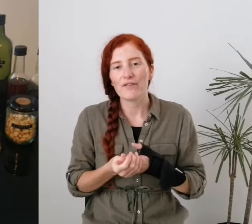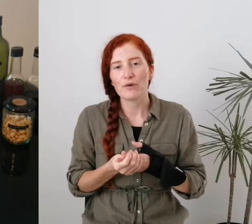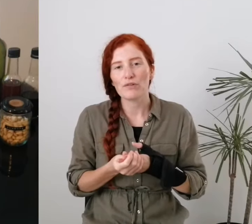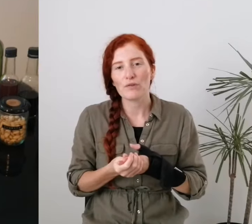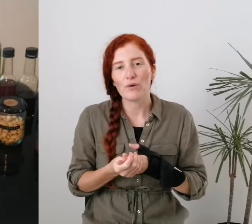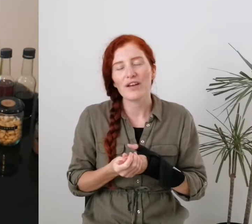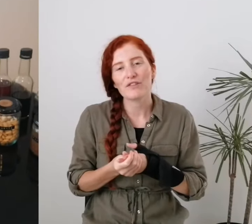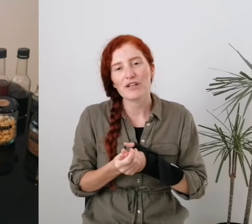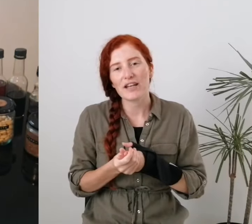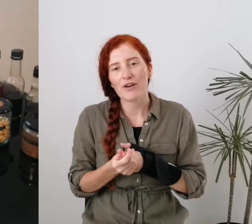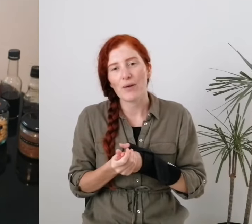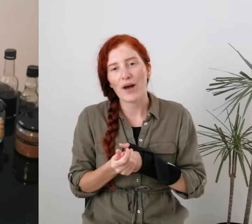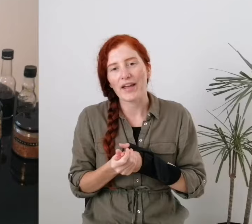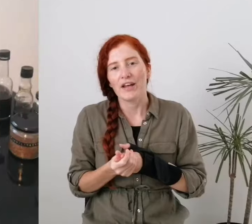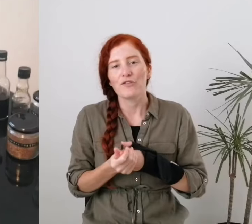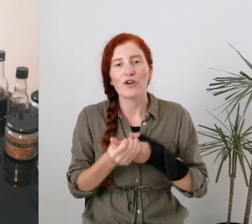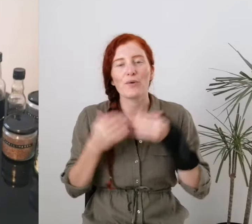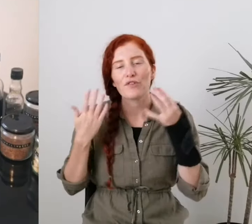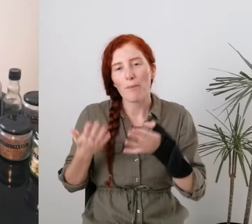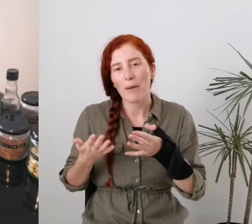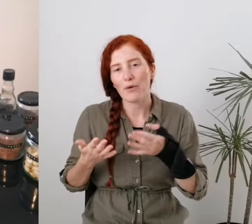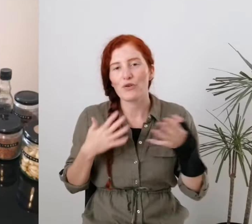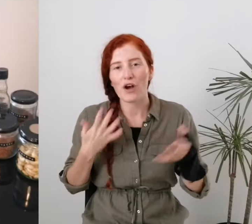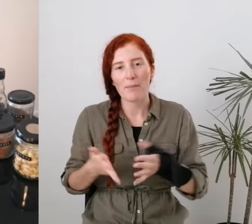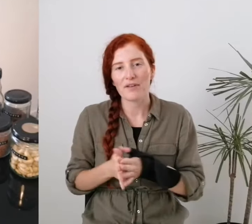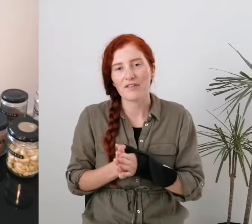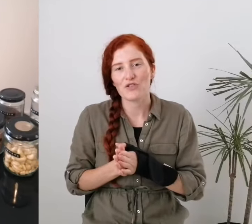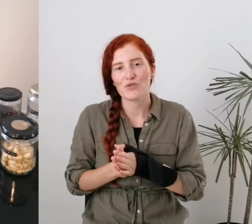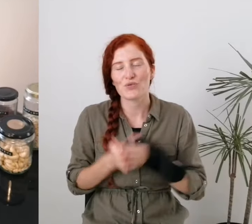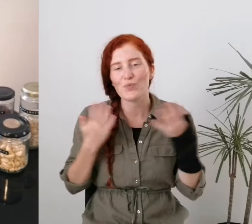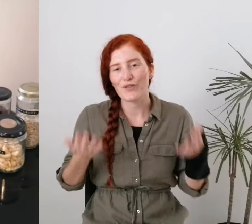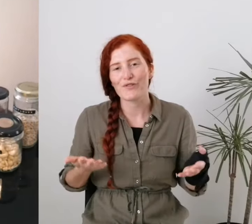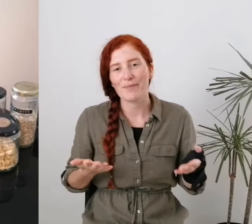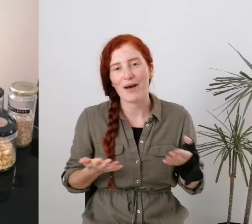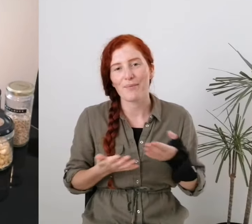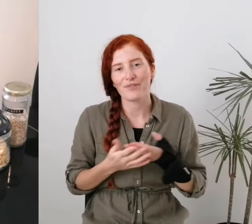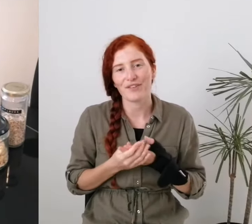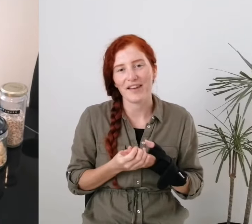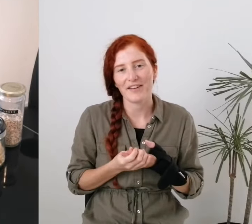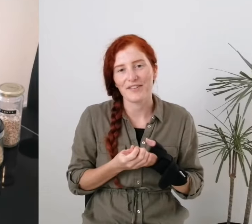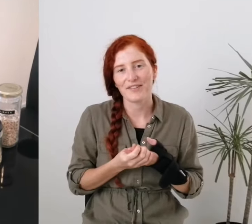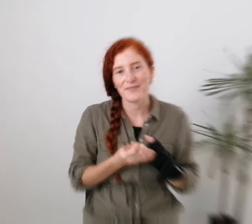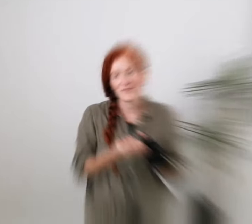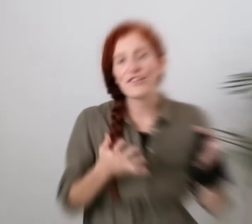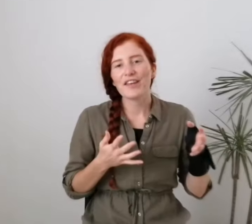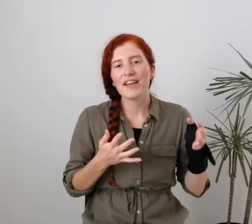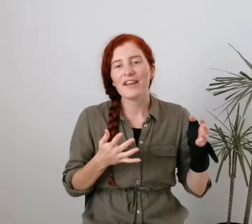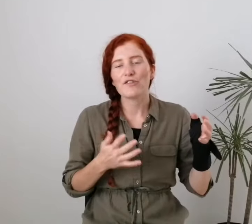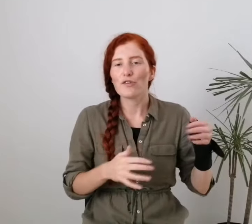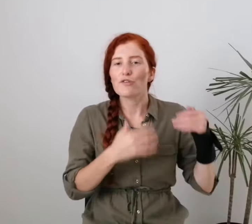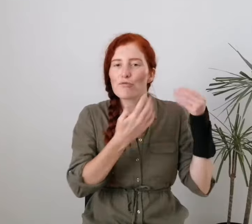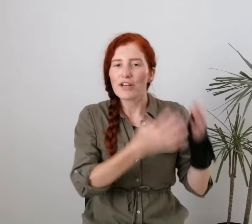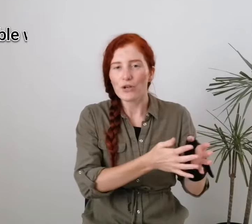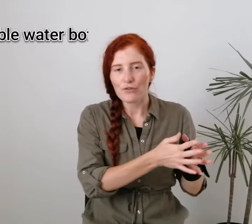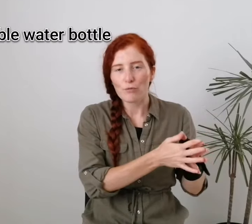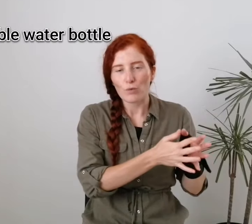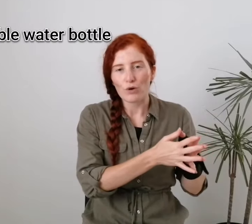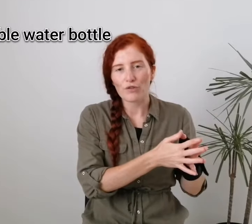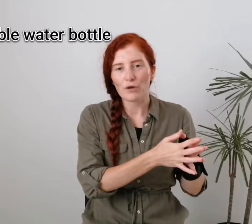refill store is a really great way to go and top up on your cupboard essentials with your repurposed containers. Thirteen is to use a reusable water